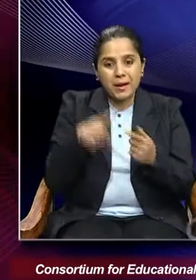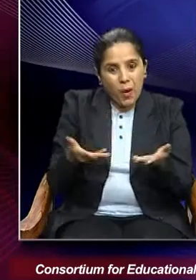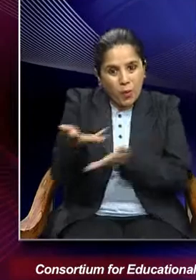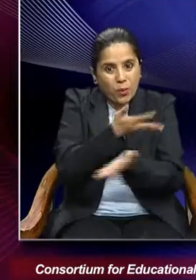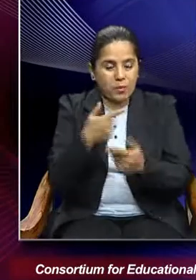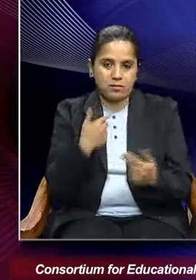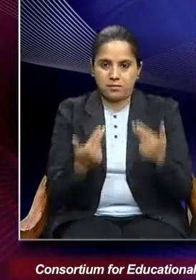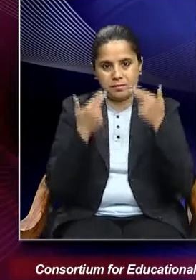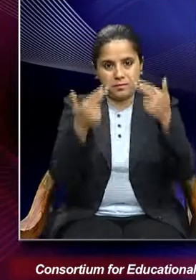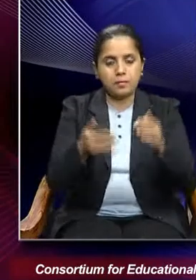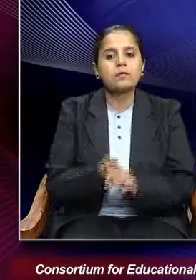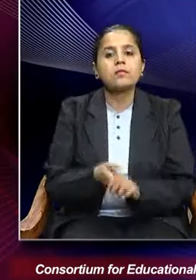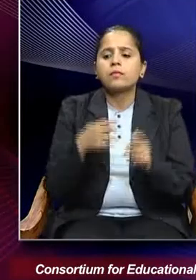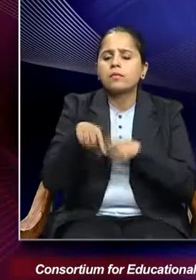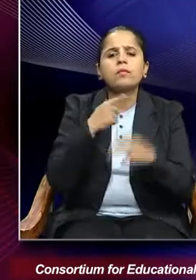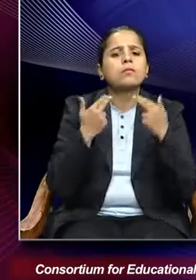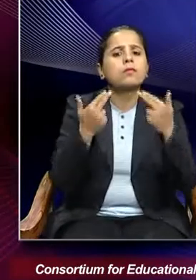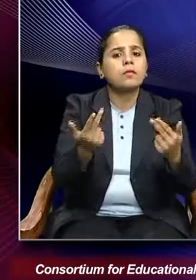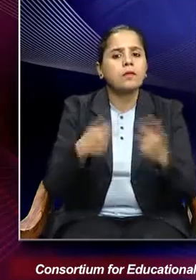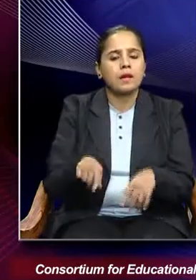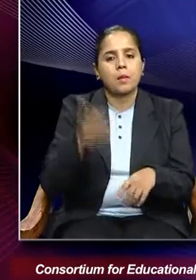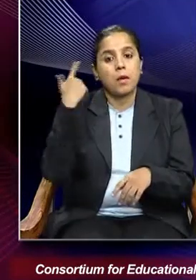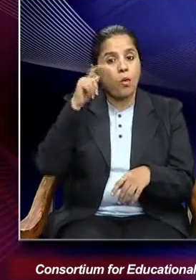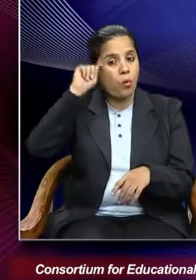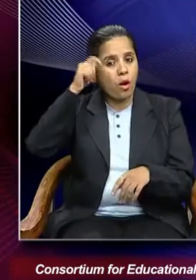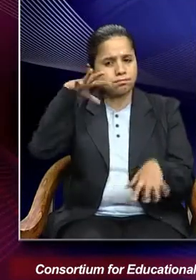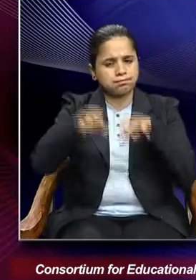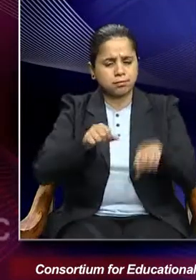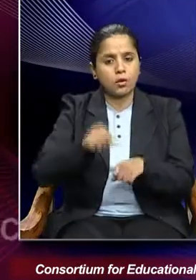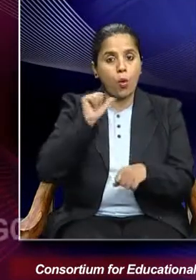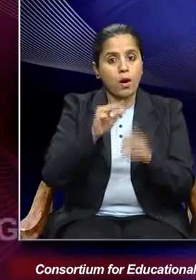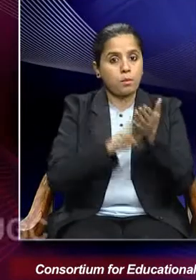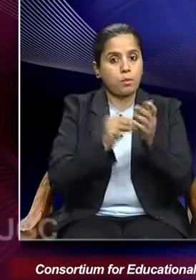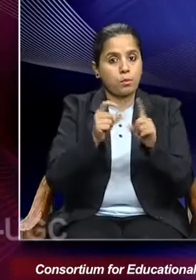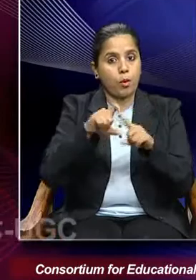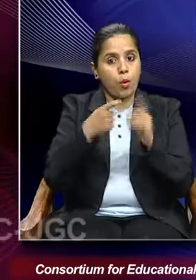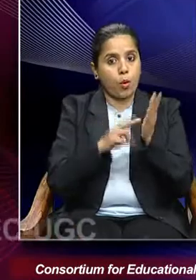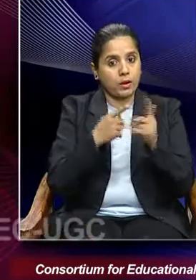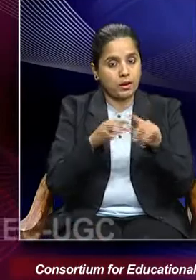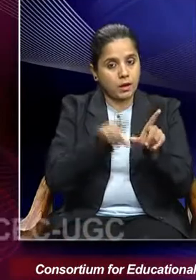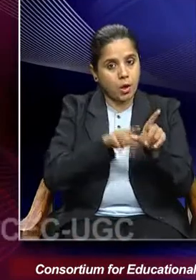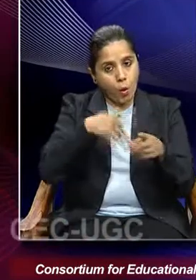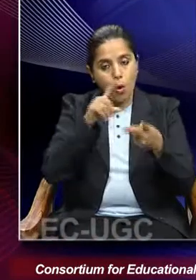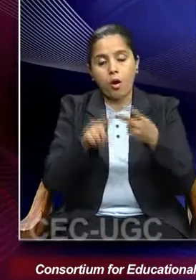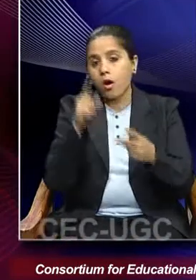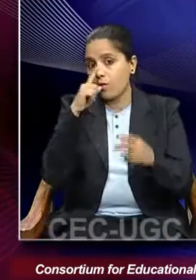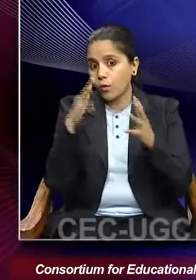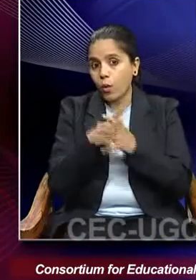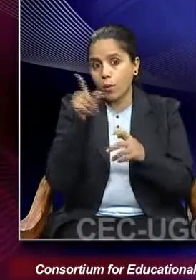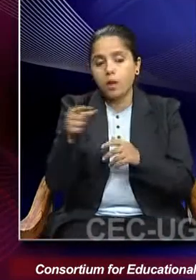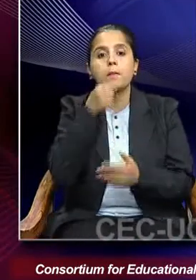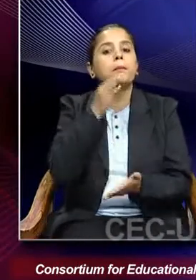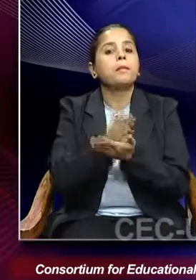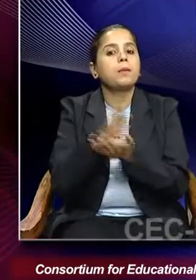is that of colonial modernity and female agency as it developed